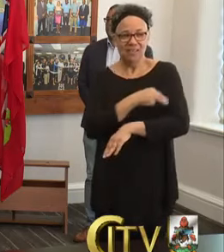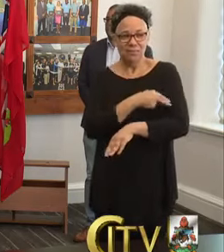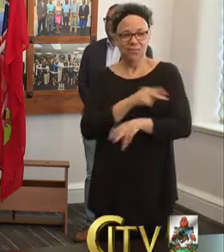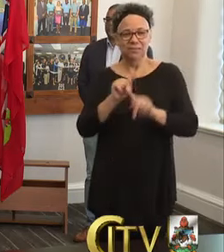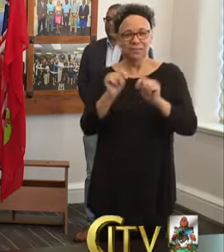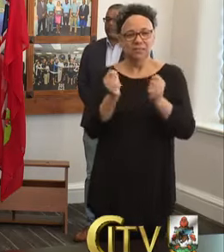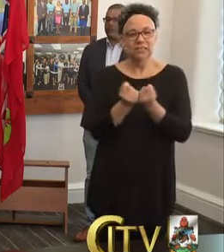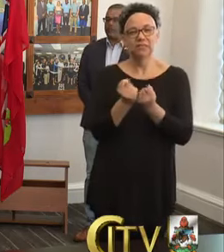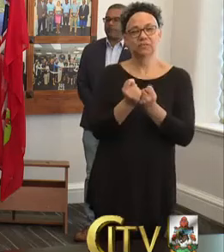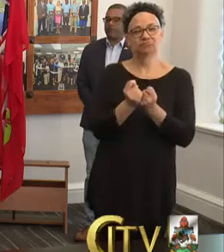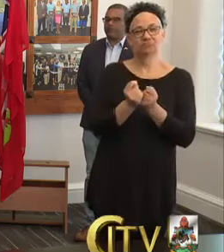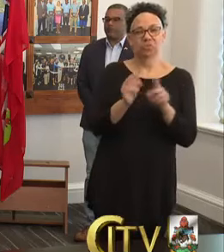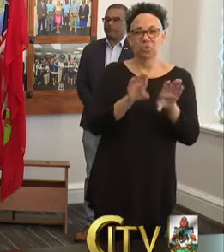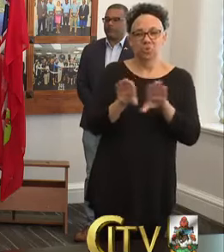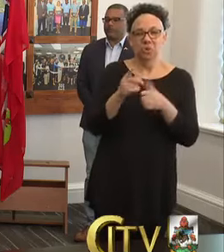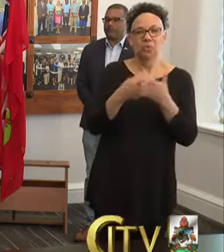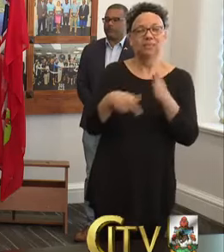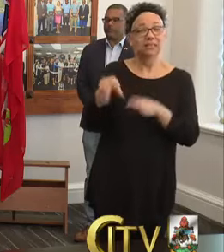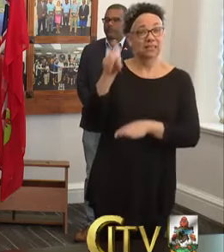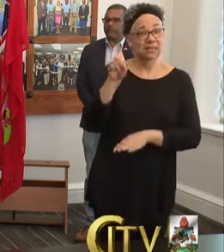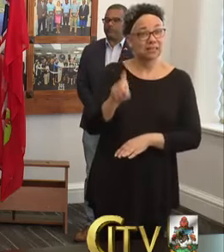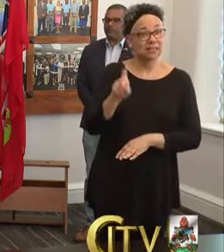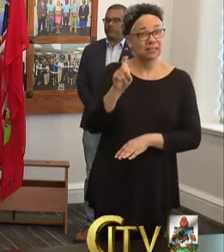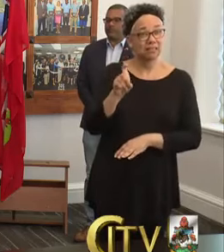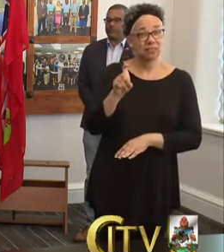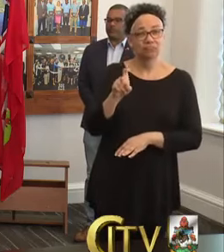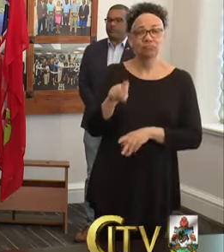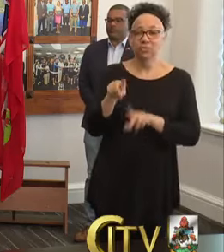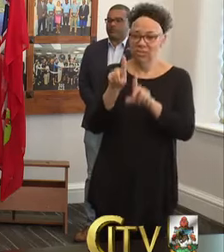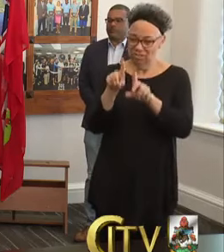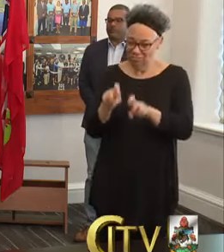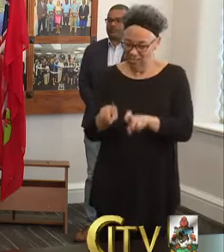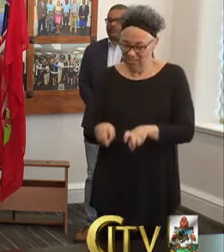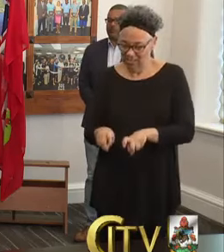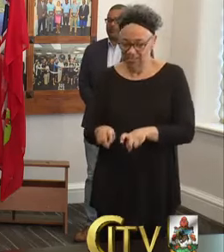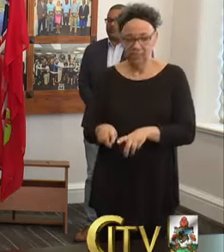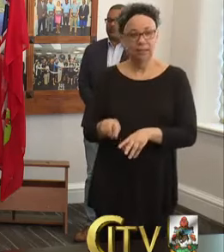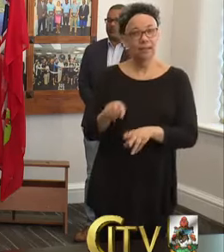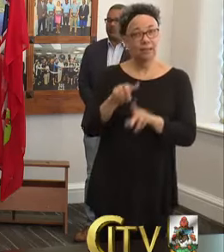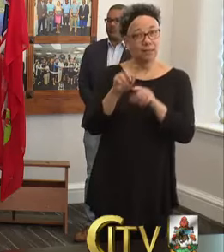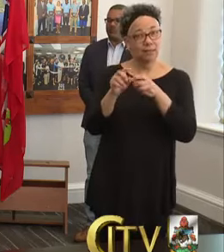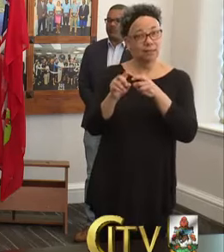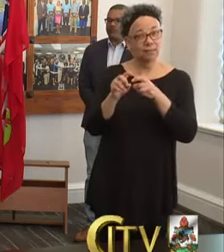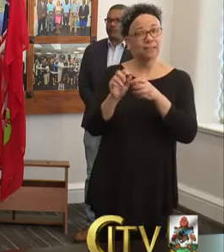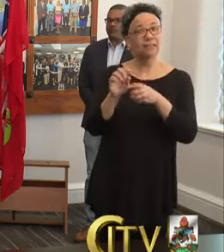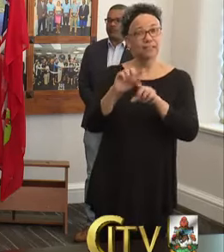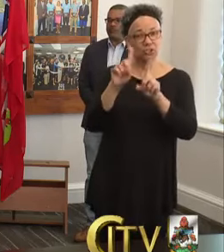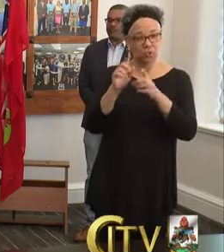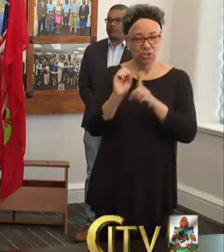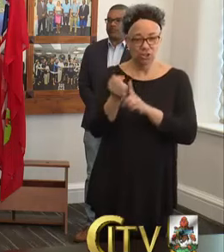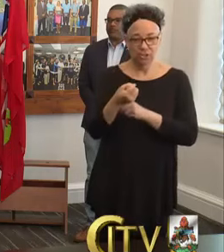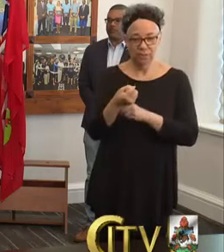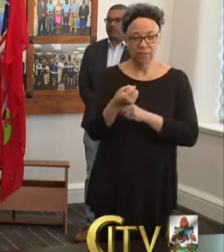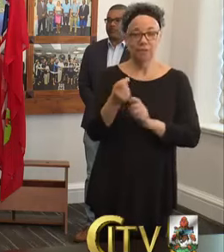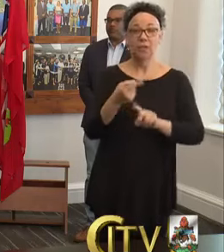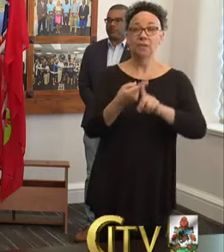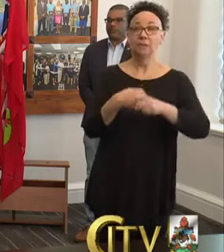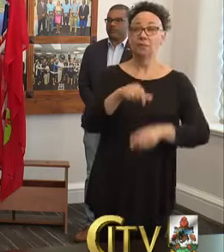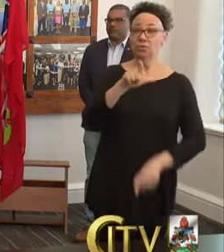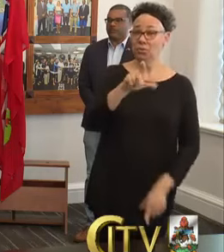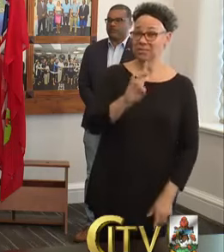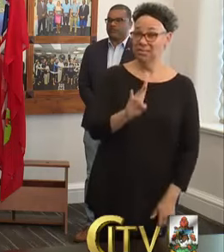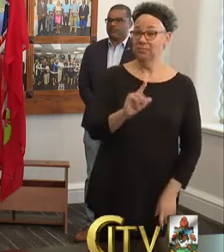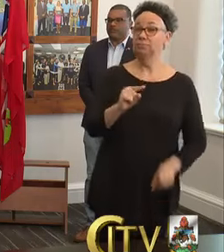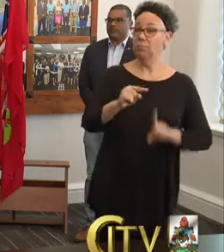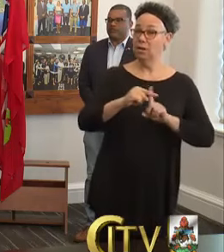from doing what it is that they are supposed to do, which is a track down cases. Out of the 27 confirmed cases